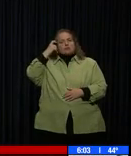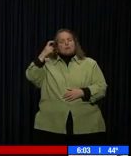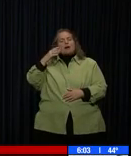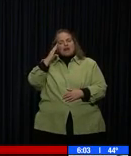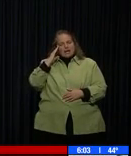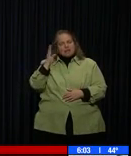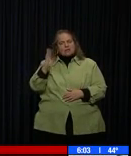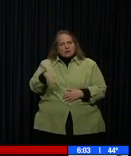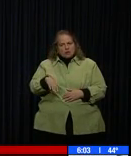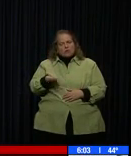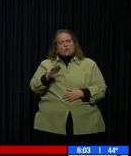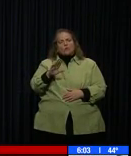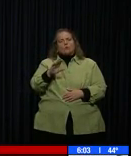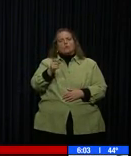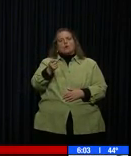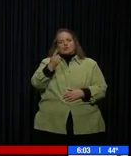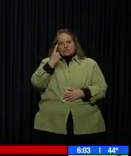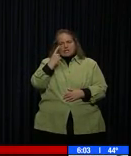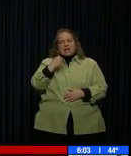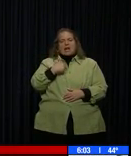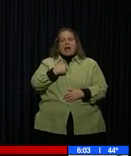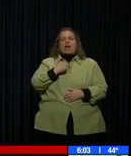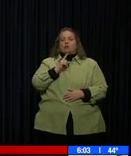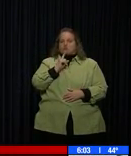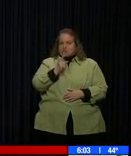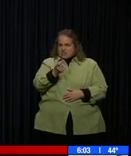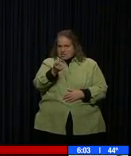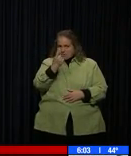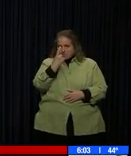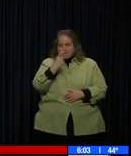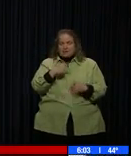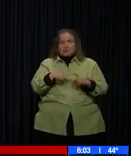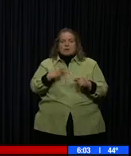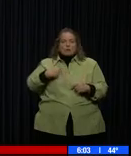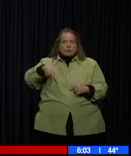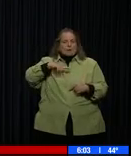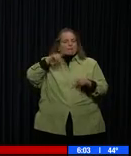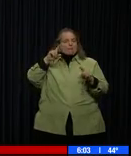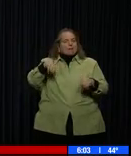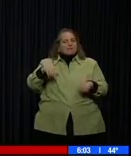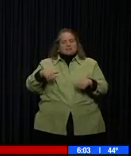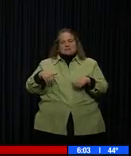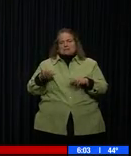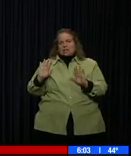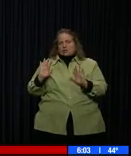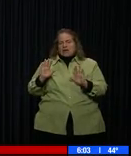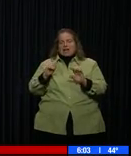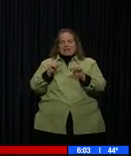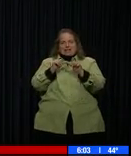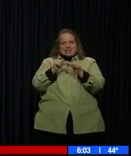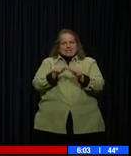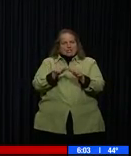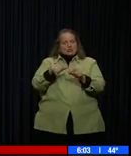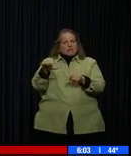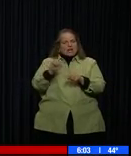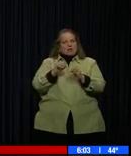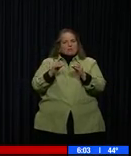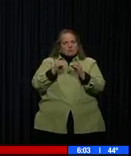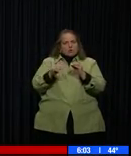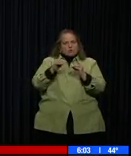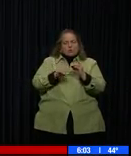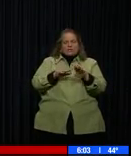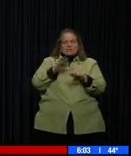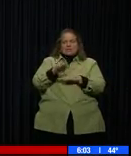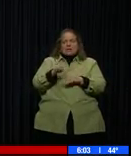get that in making this order. But it's going to take this type of sacrifice and continuing to take more steps each day